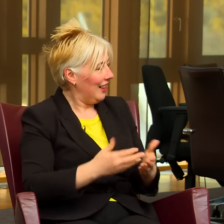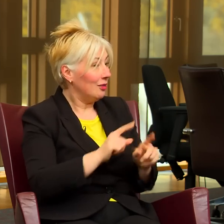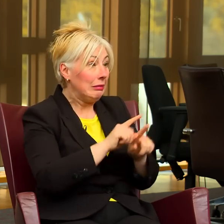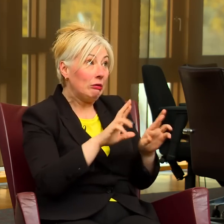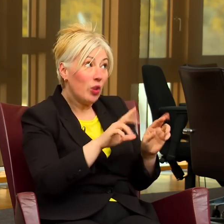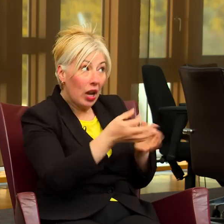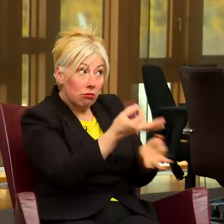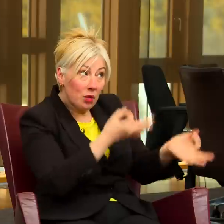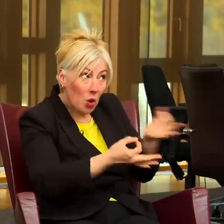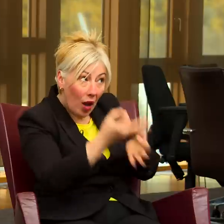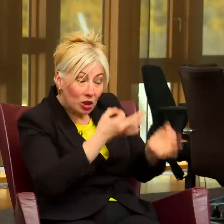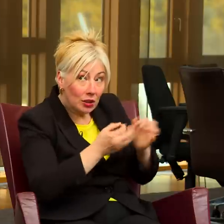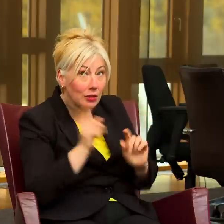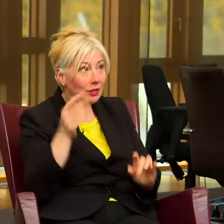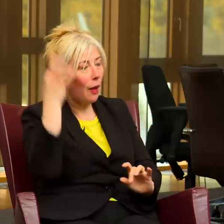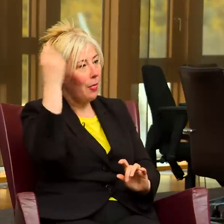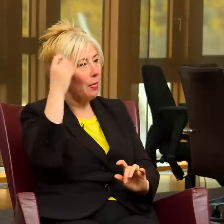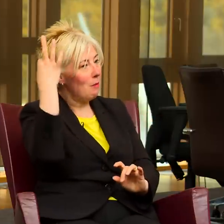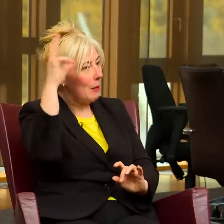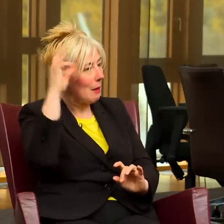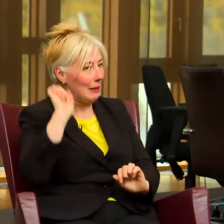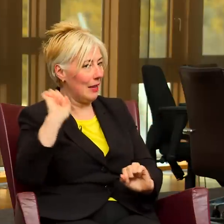about what the Committee thought about the Bill and its processes.